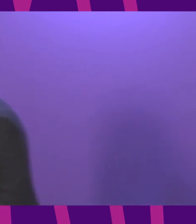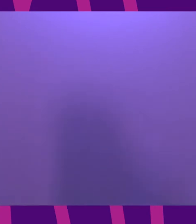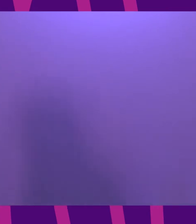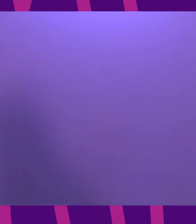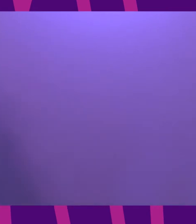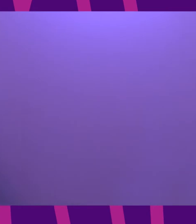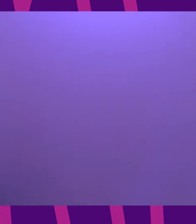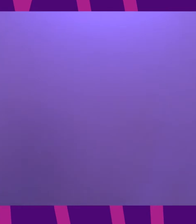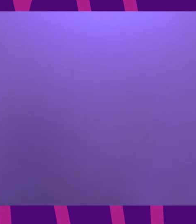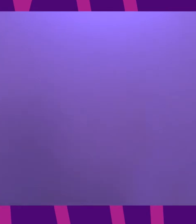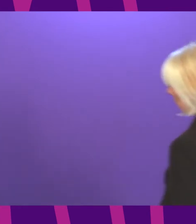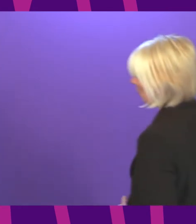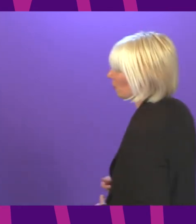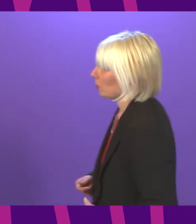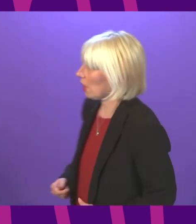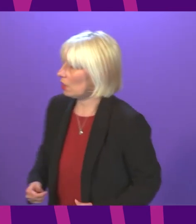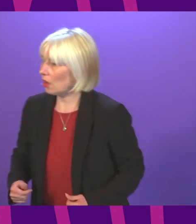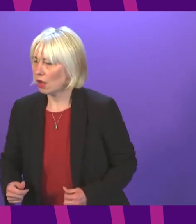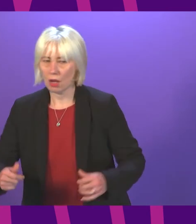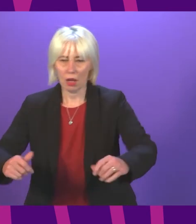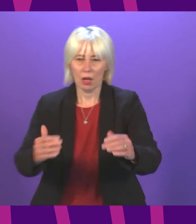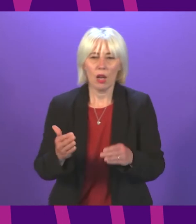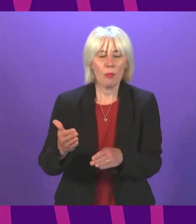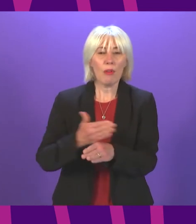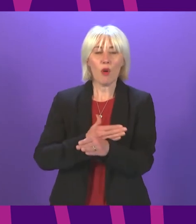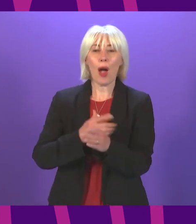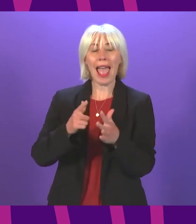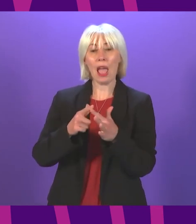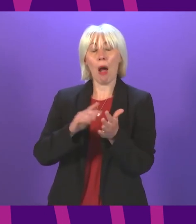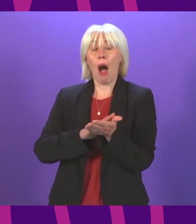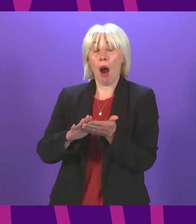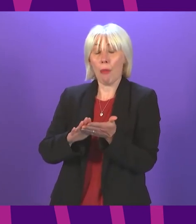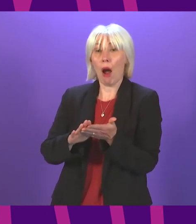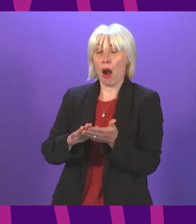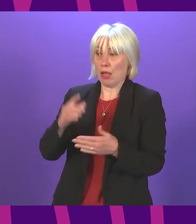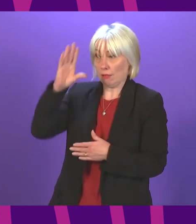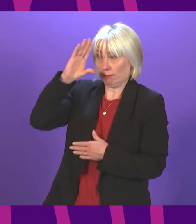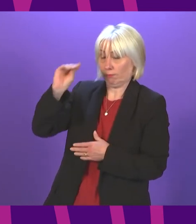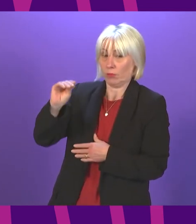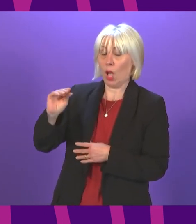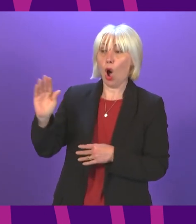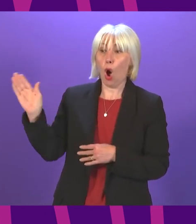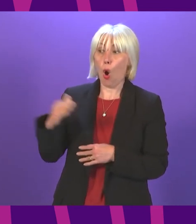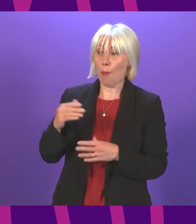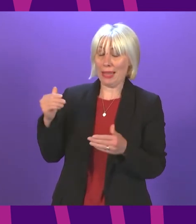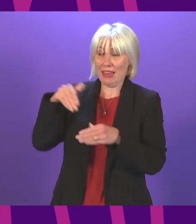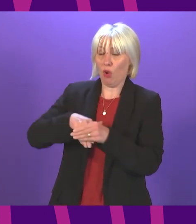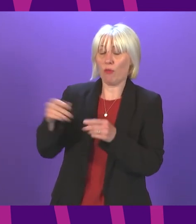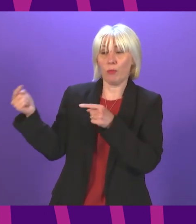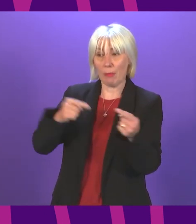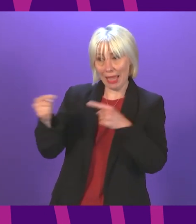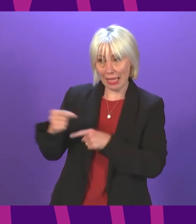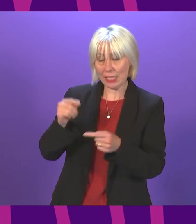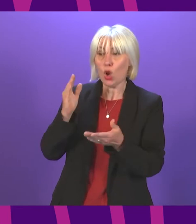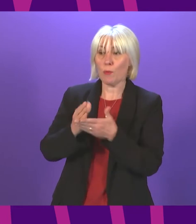before I call Emma Harper can I just remind all members who've participated in the debate that they need to be in for the closing speeches that we will